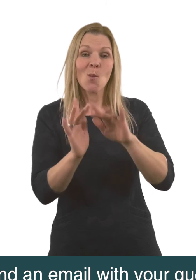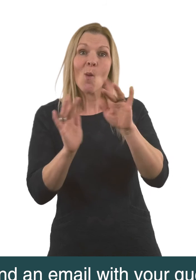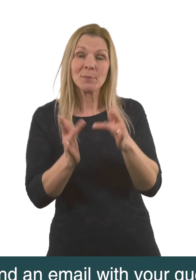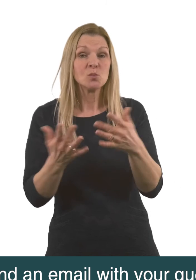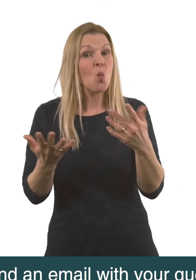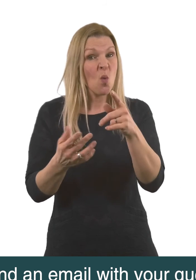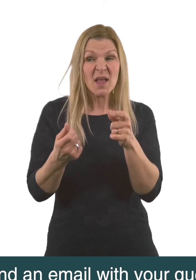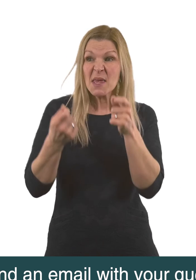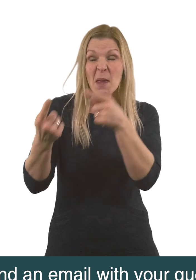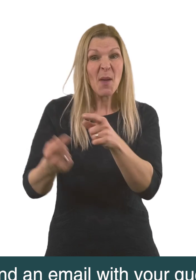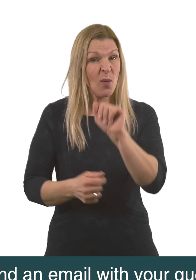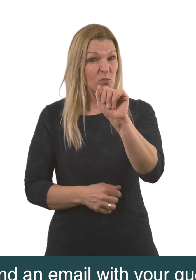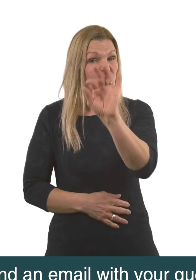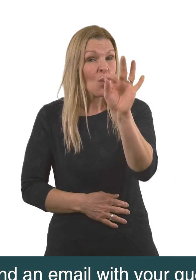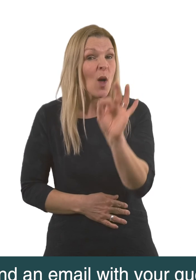Or send an email with your question.